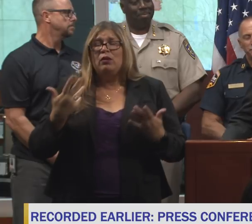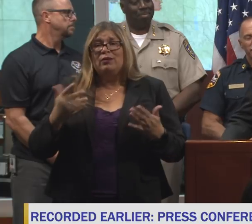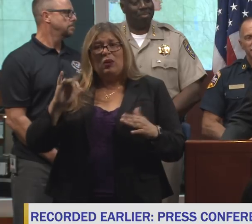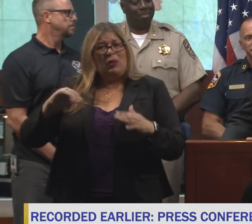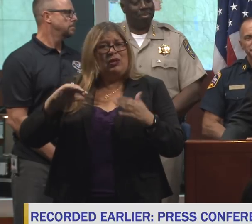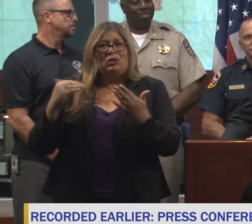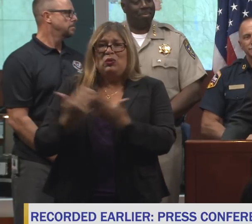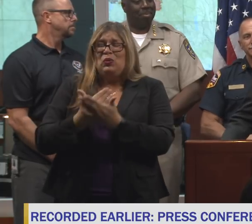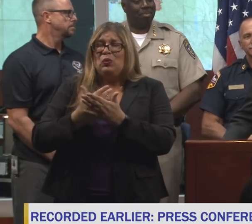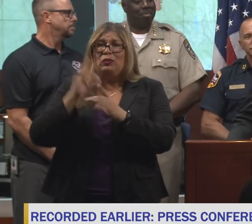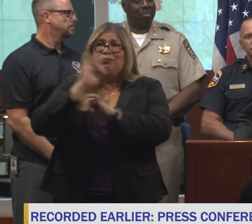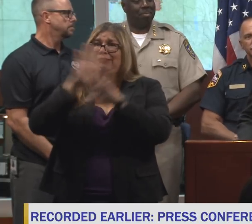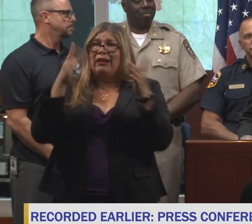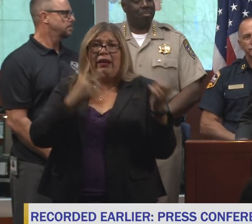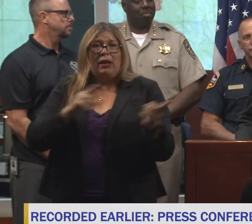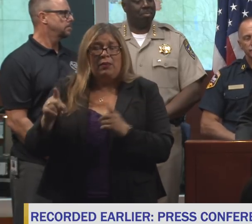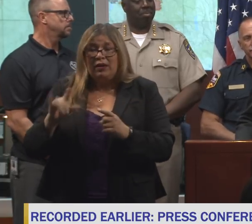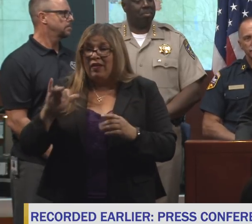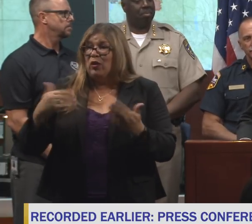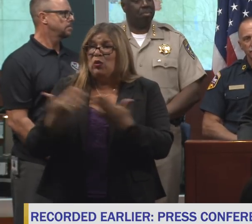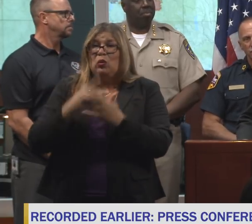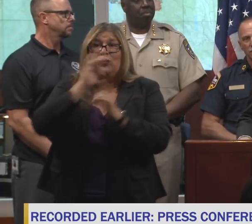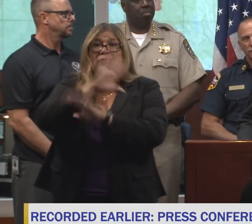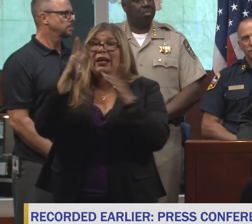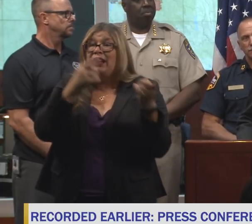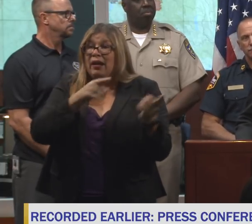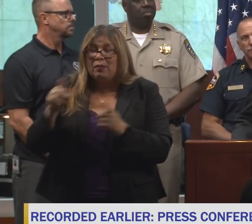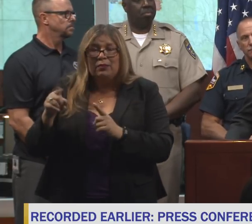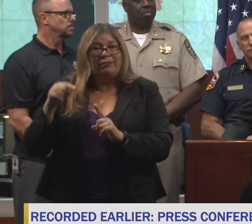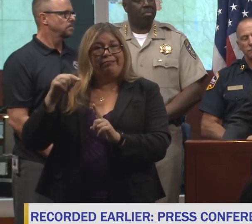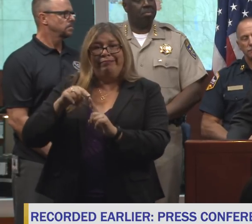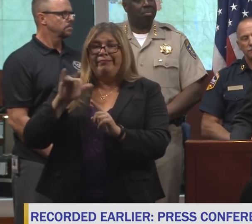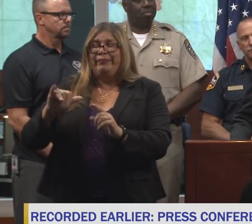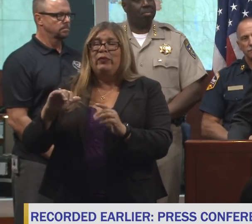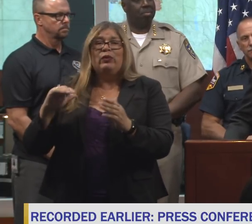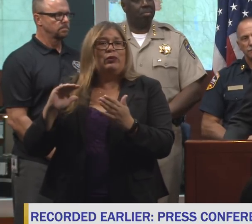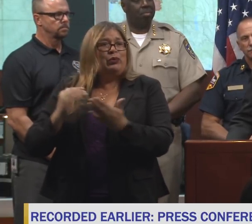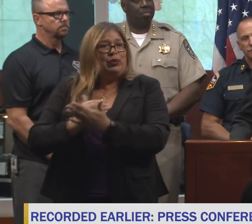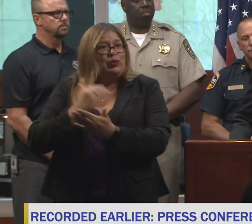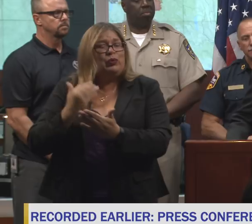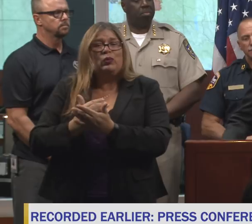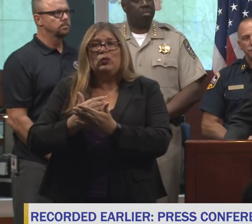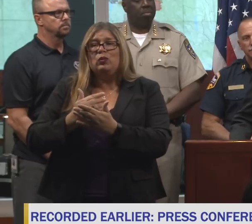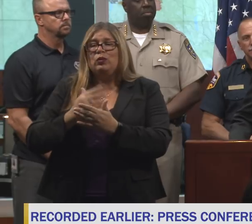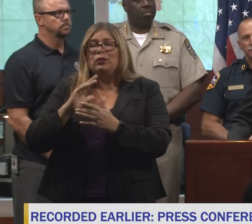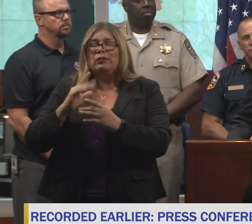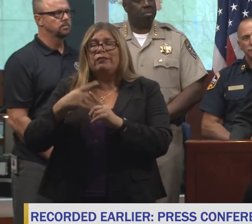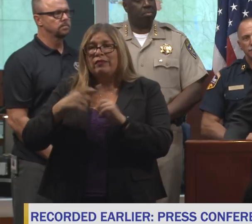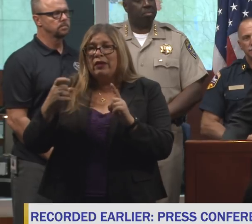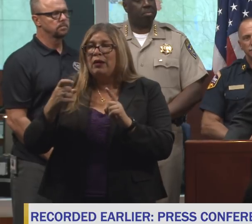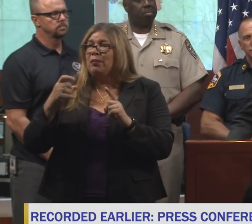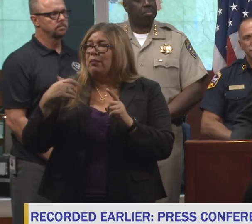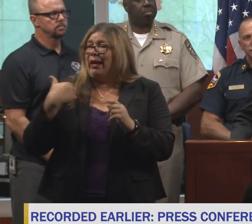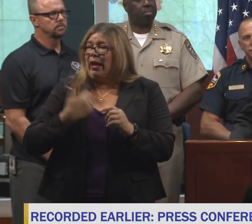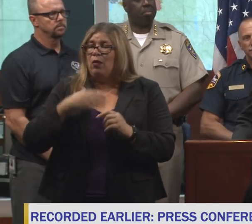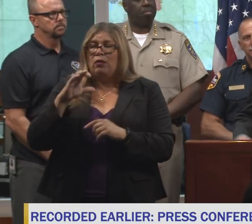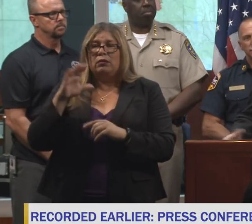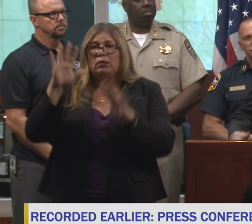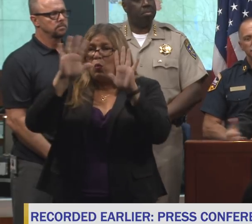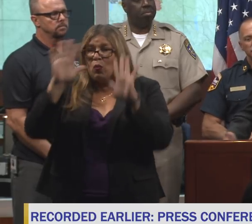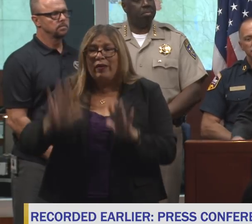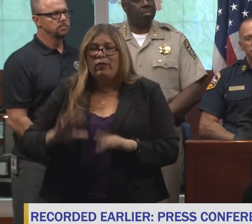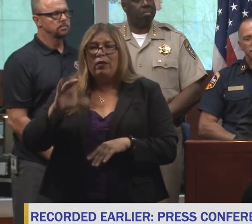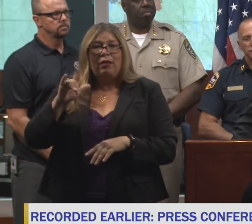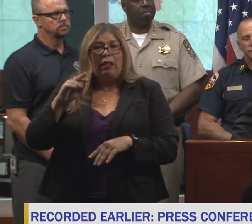phenomenon. And that new phenomenon is we're in a new climate weather era. And so